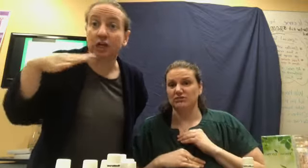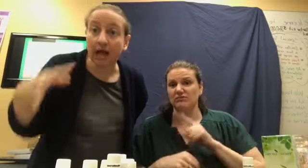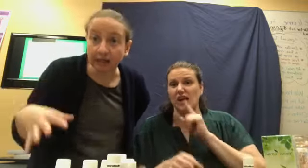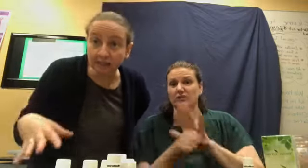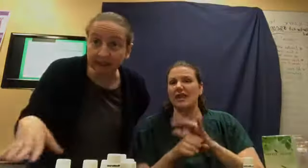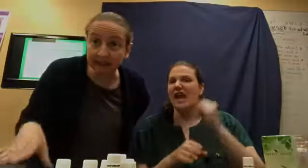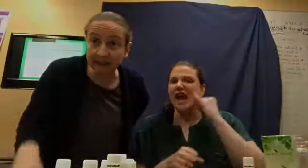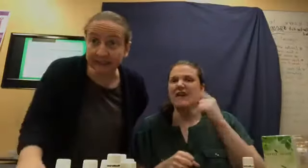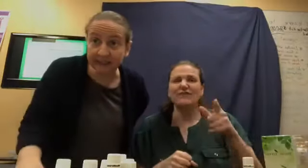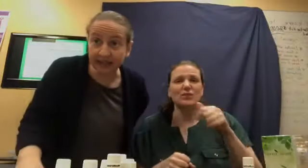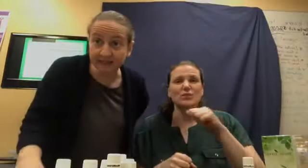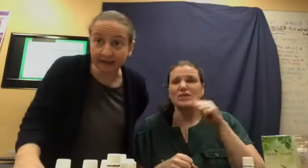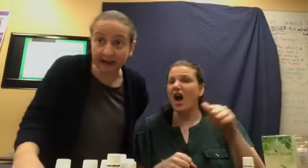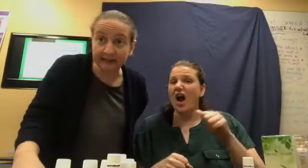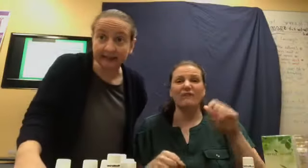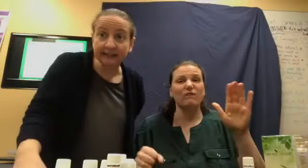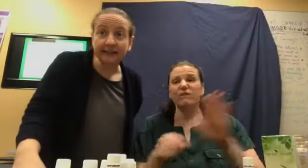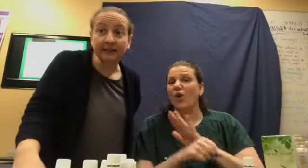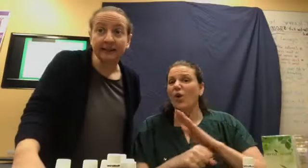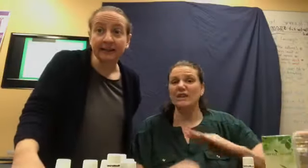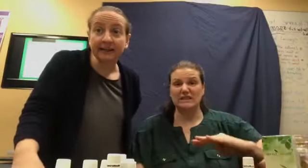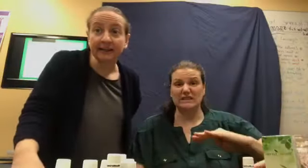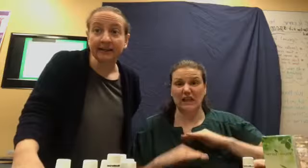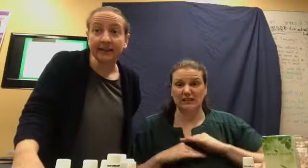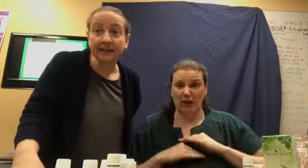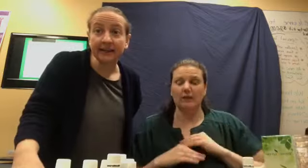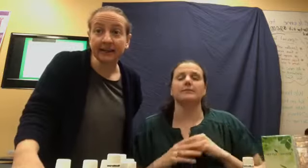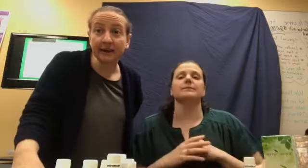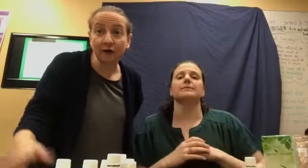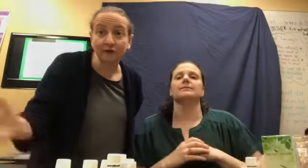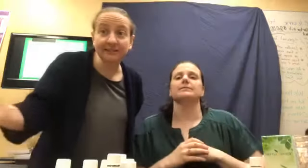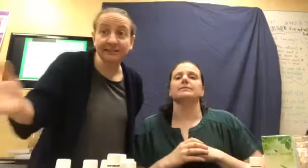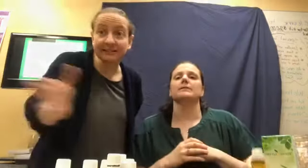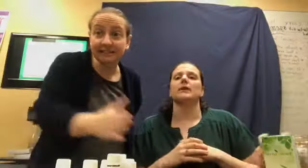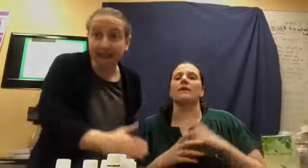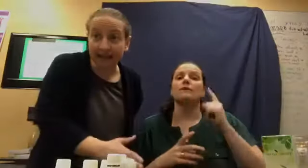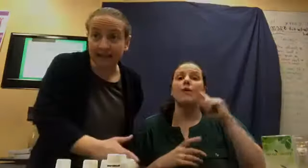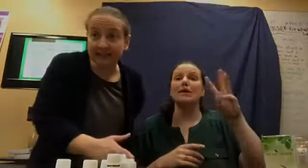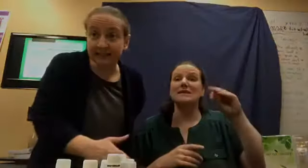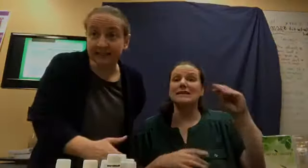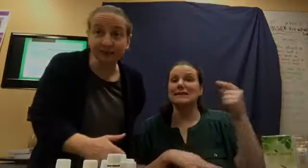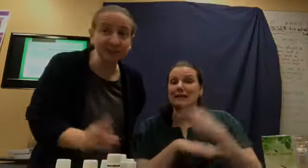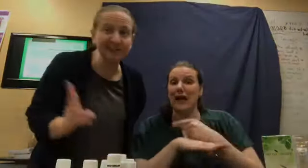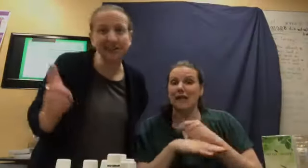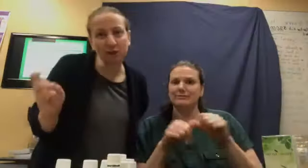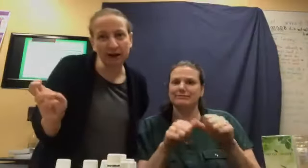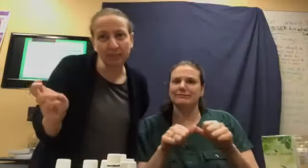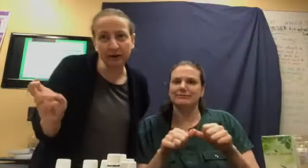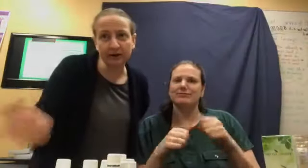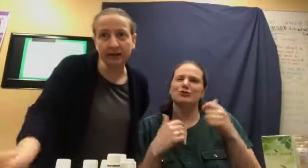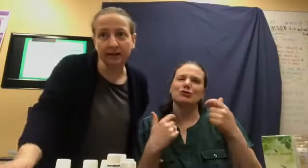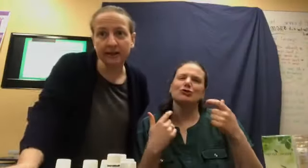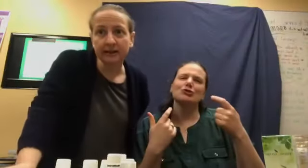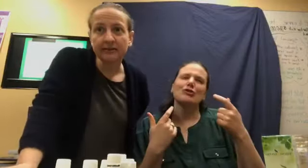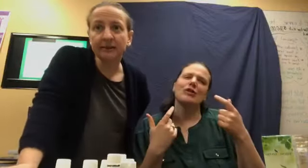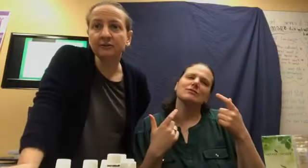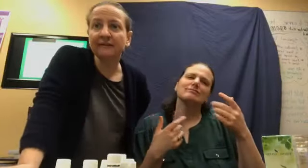not completely satisfied over the 60 days, which is the trial period, then you have